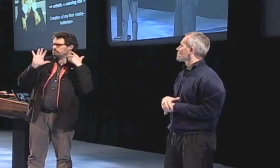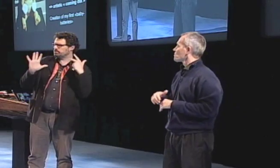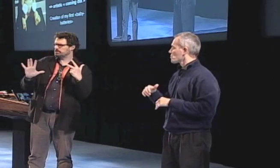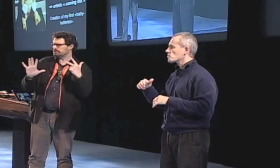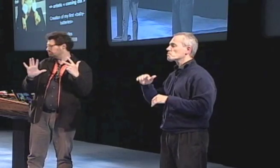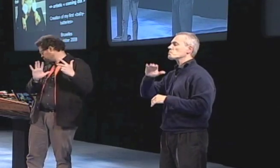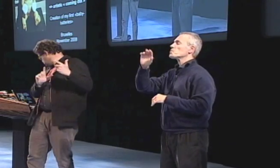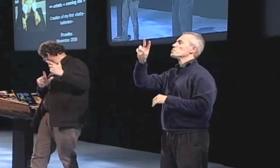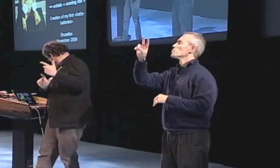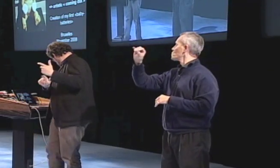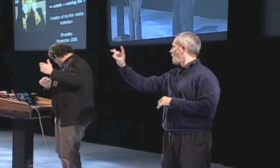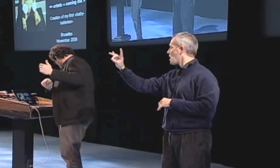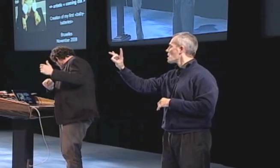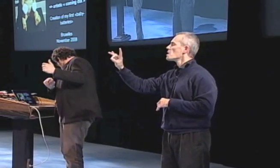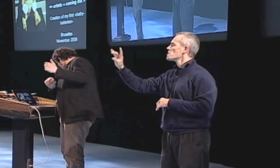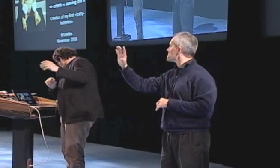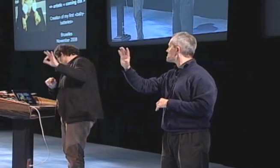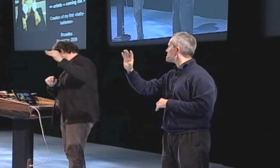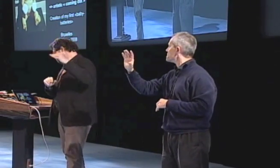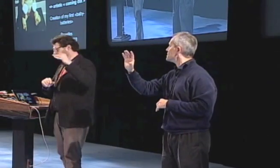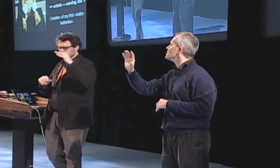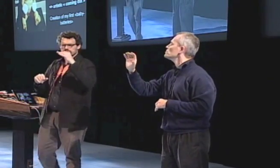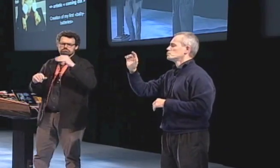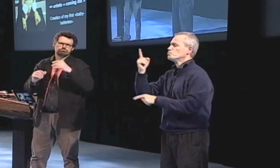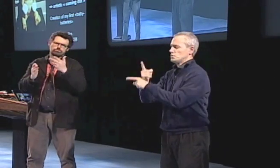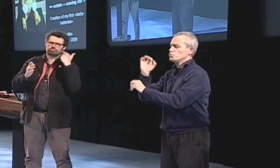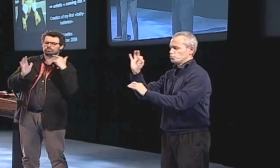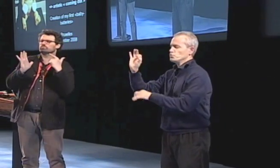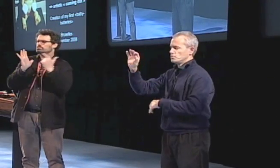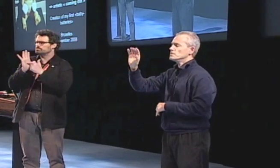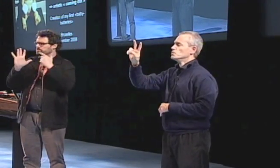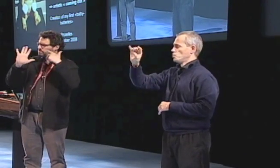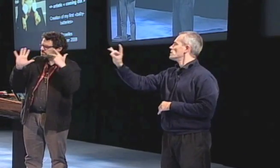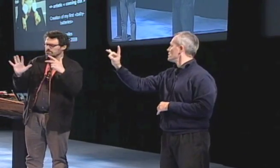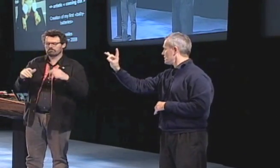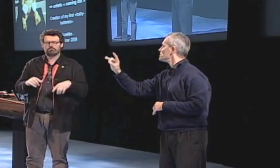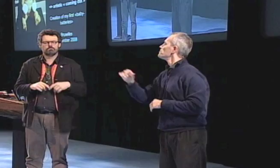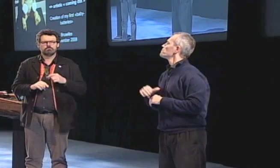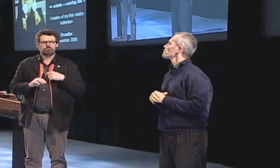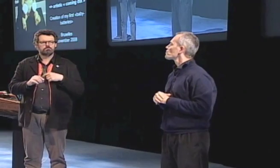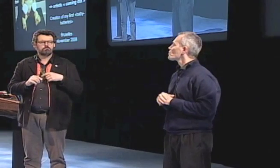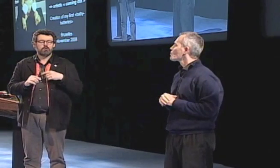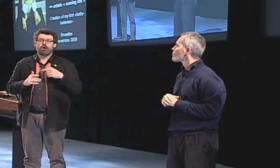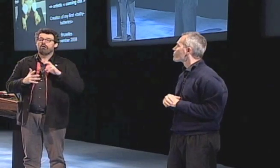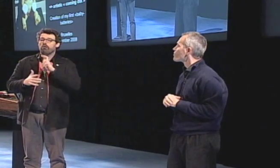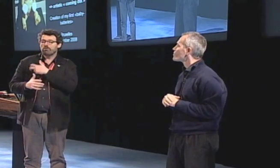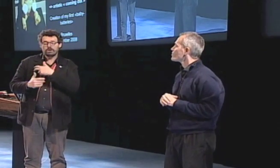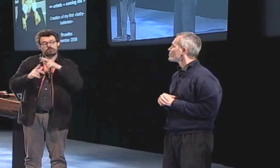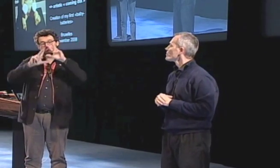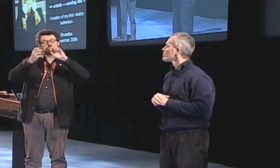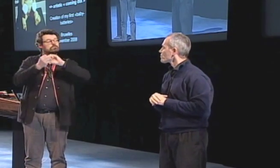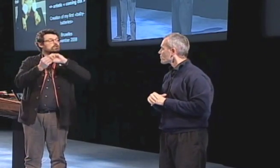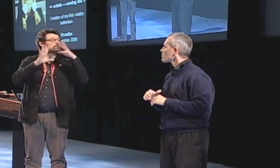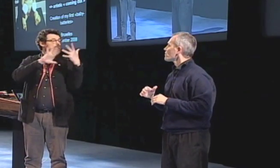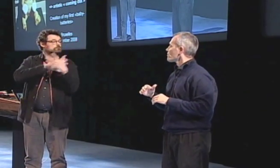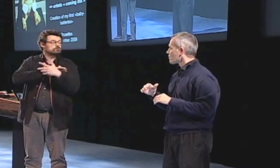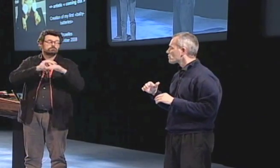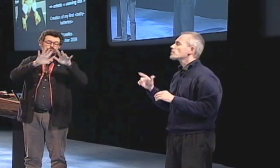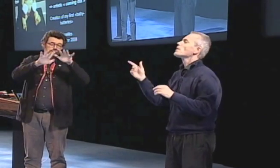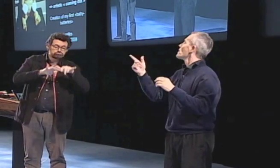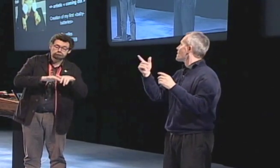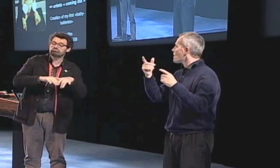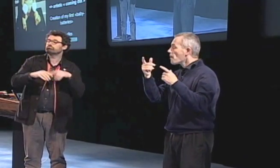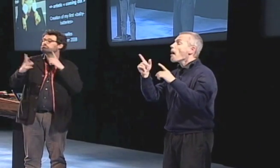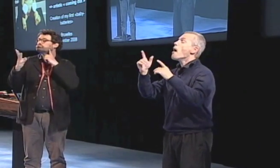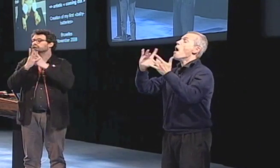since 2008, I